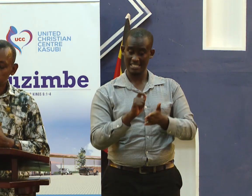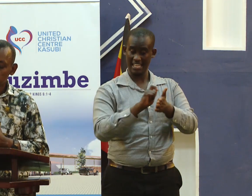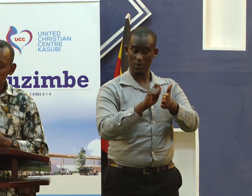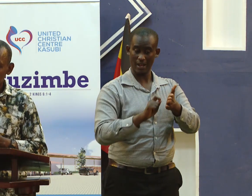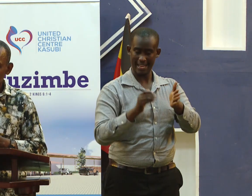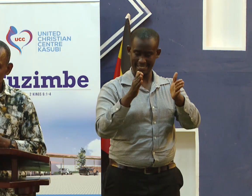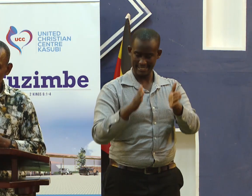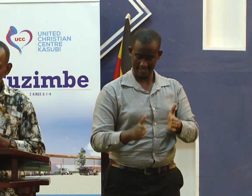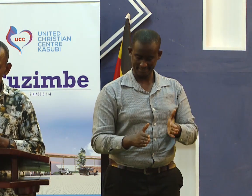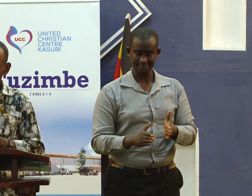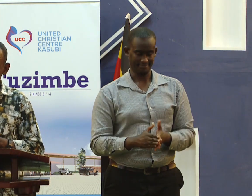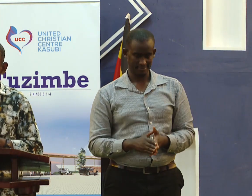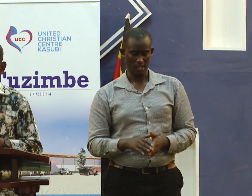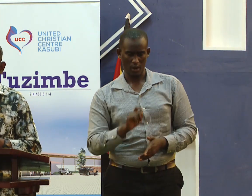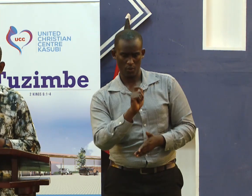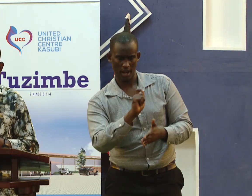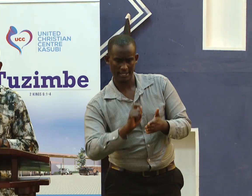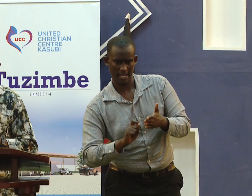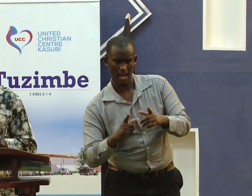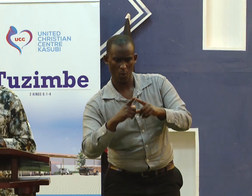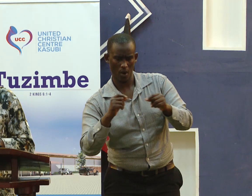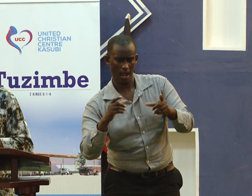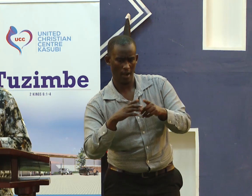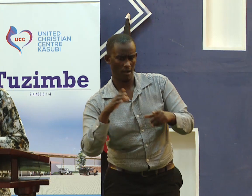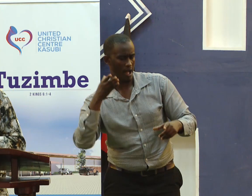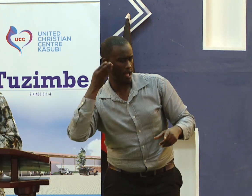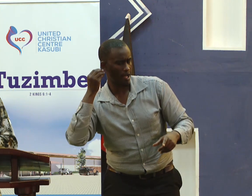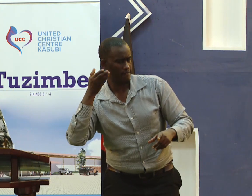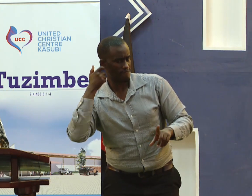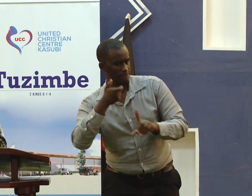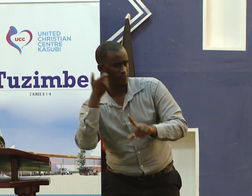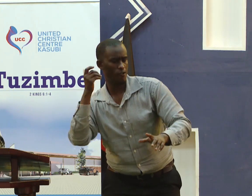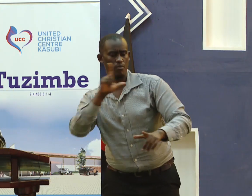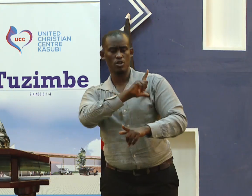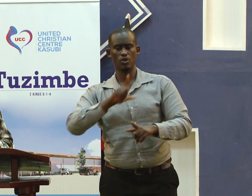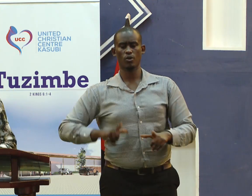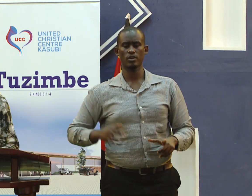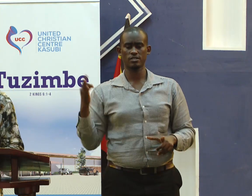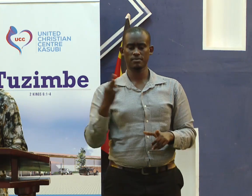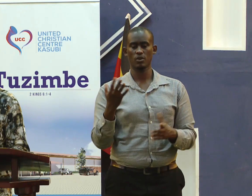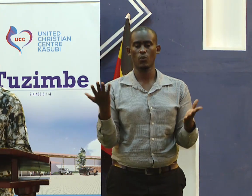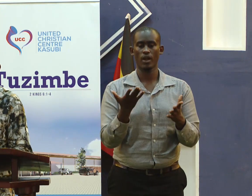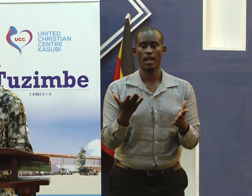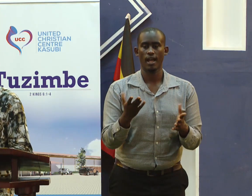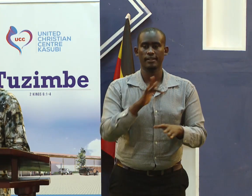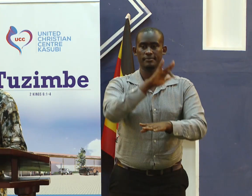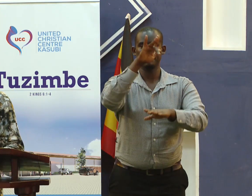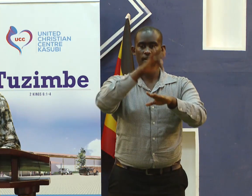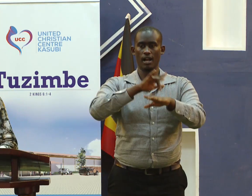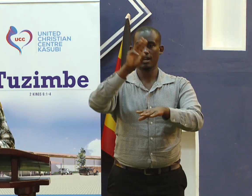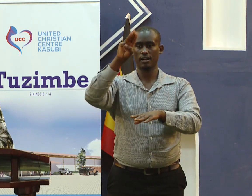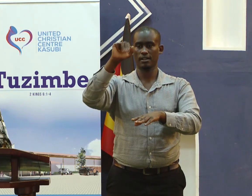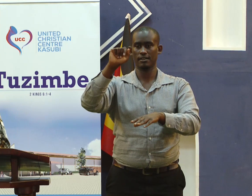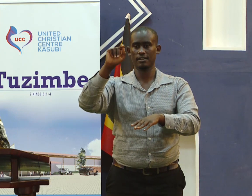another writer was writing the words he had from our Lord when he was speaking. In Mark